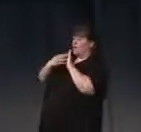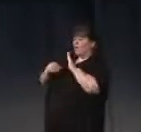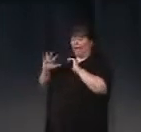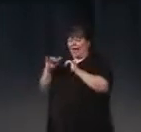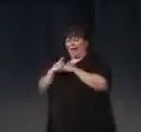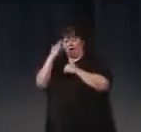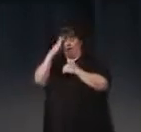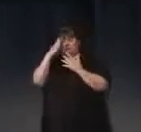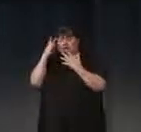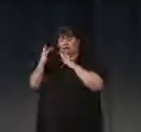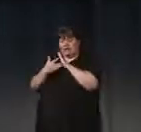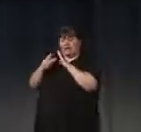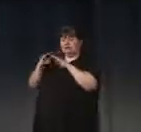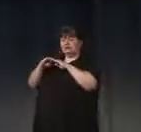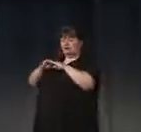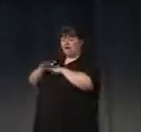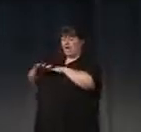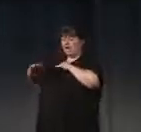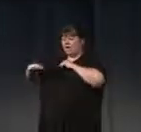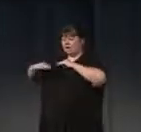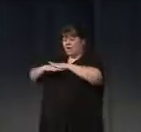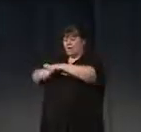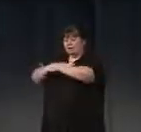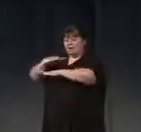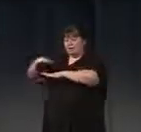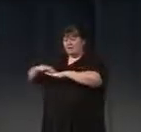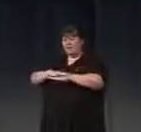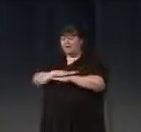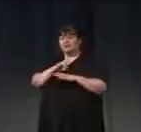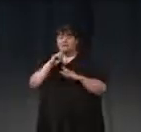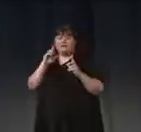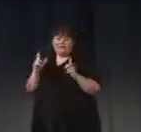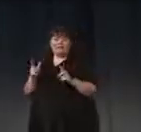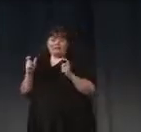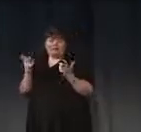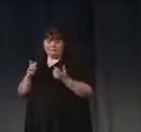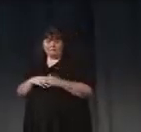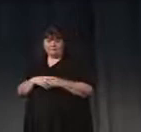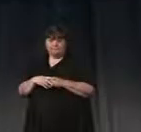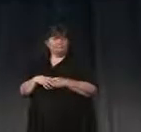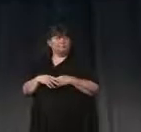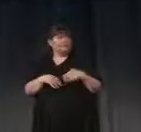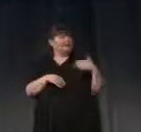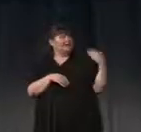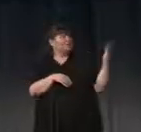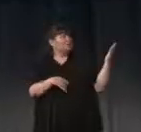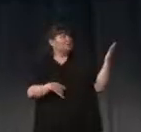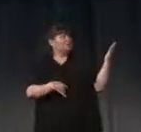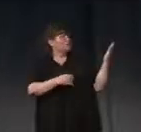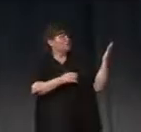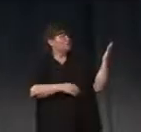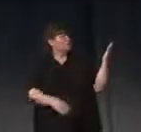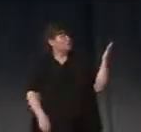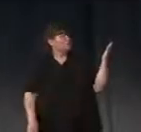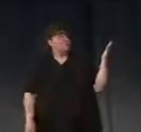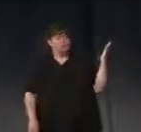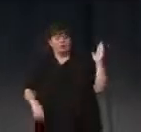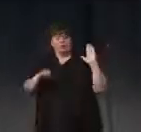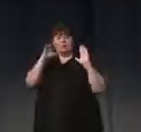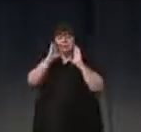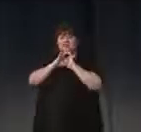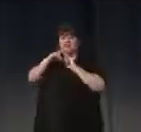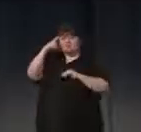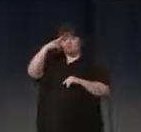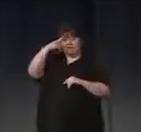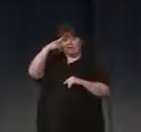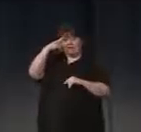and technologies, et cetera. Very quickly, here, thinking of metaphor, here is an image of the brain